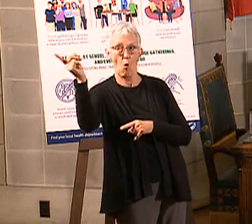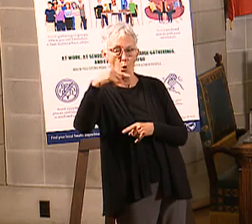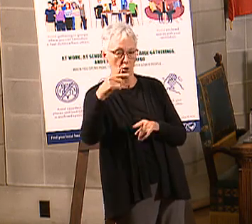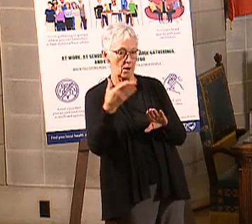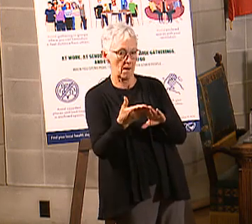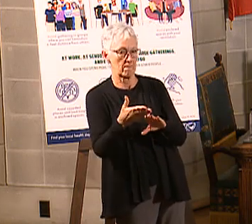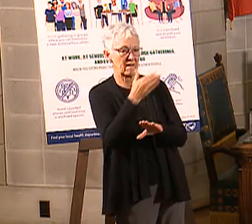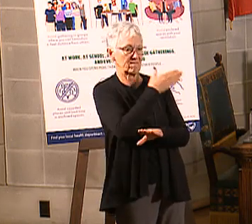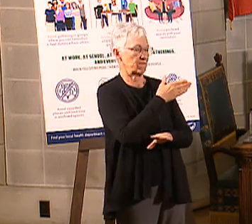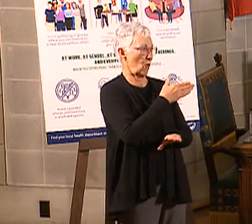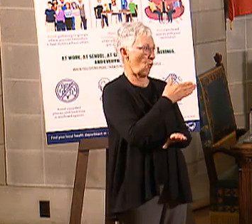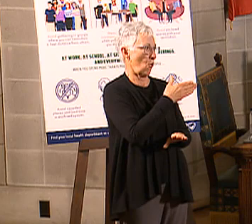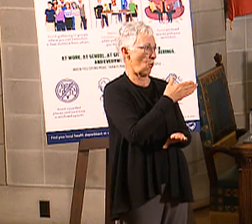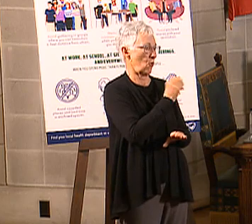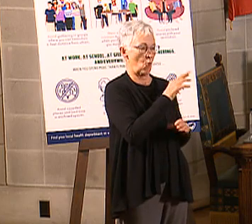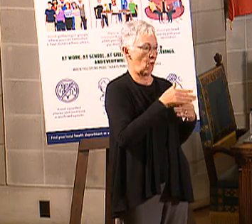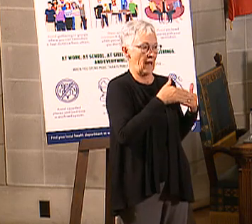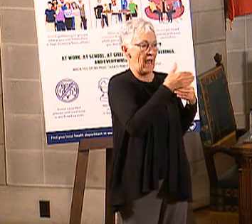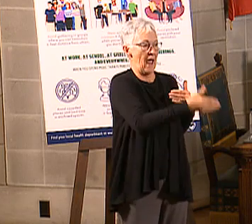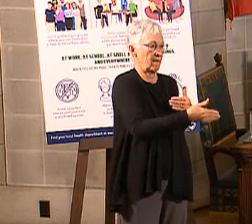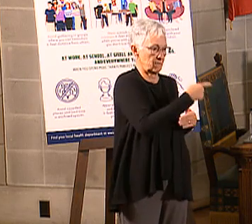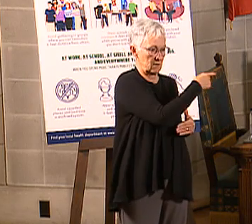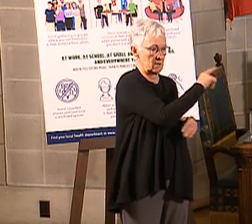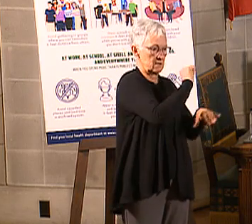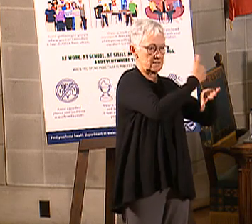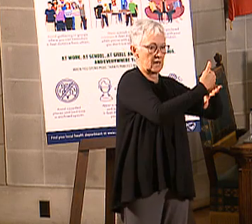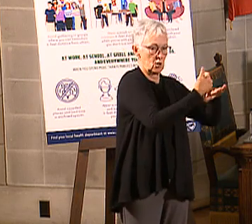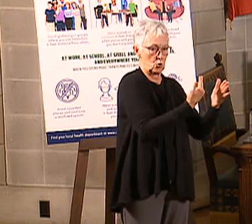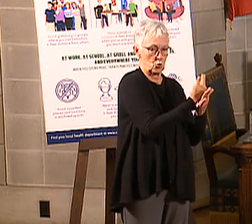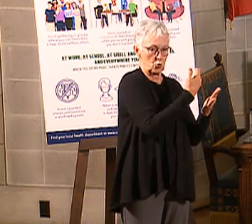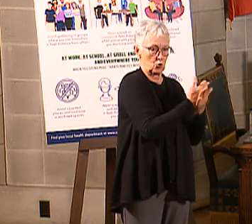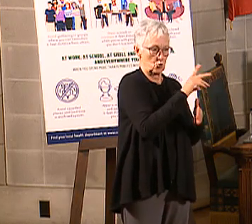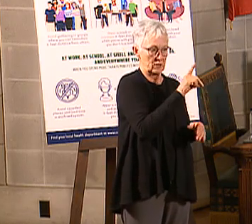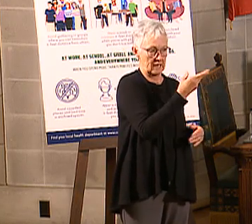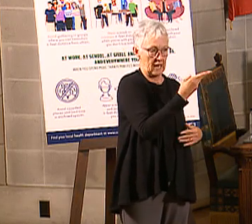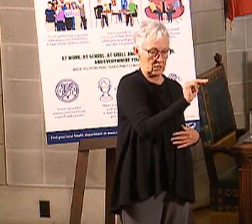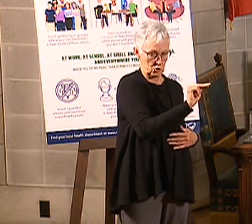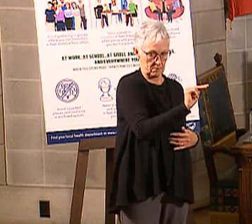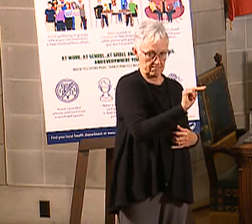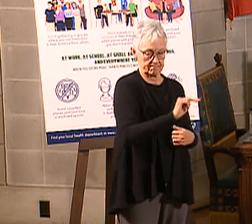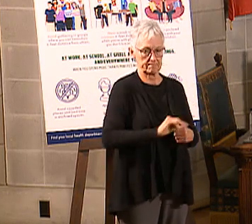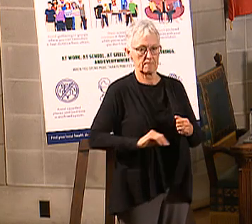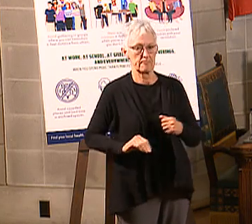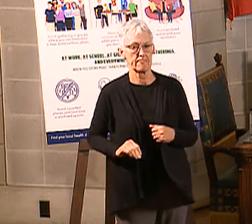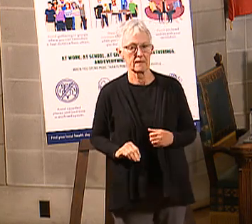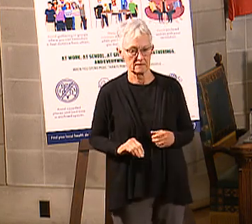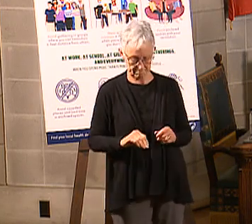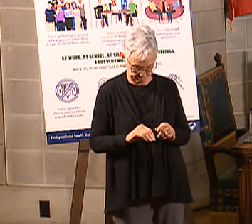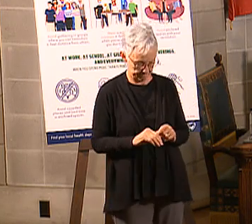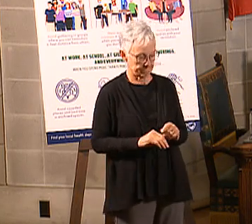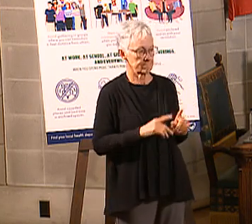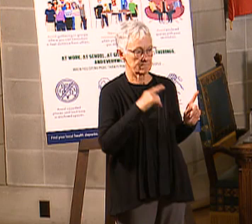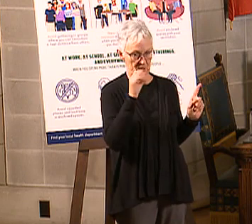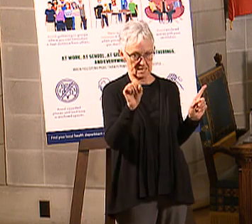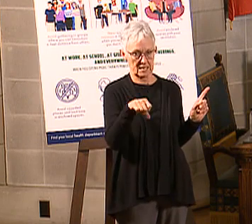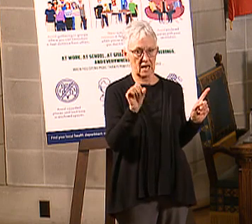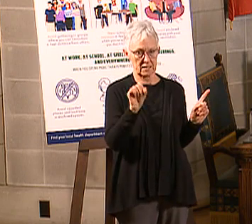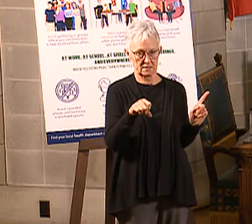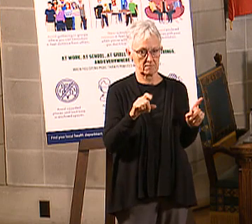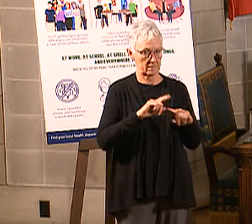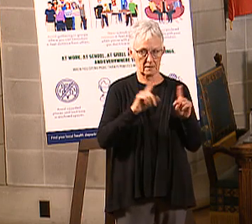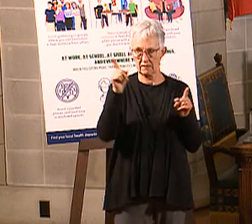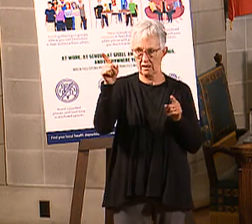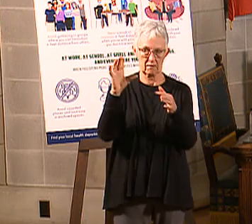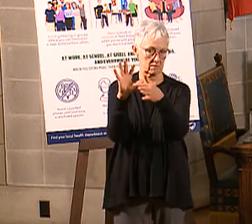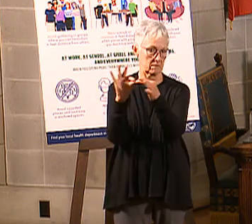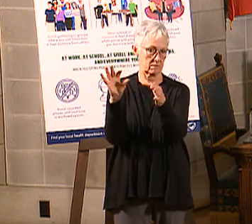did the White House recommendations come before we put the DHM in on, well, which will go effective tomorrow? And the answer is yes, but they've been also saying that